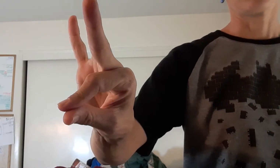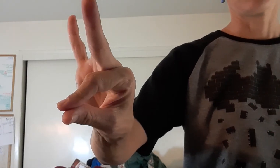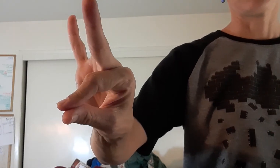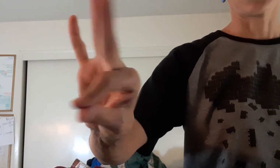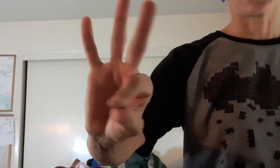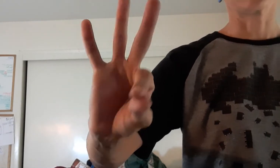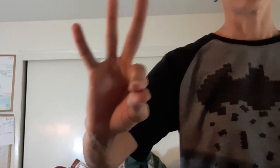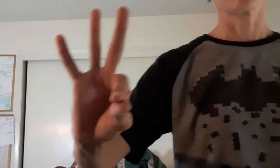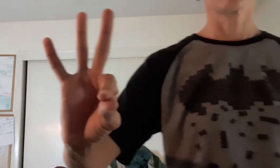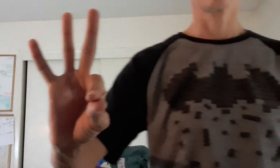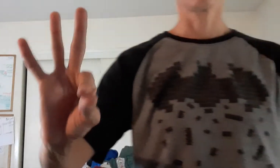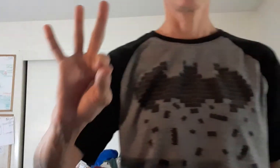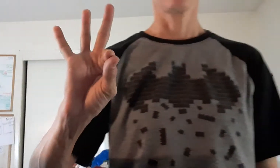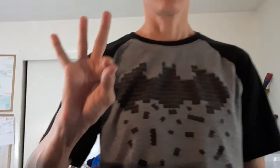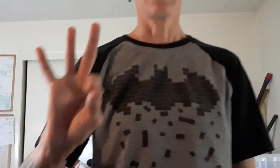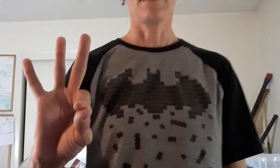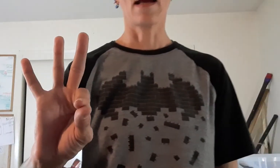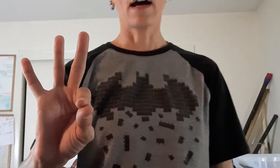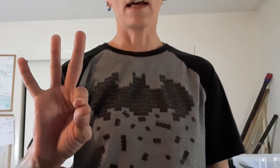Nine. Nine.